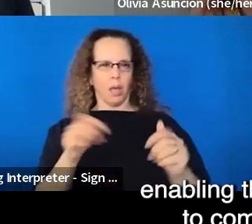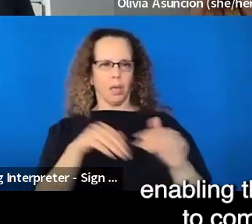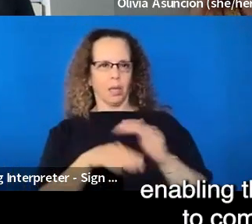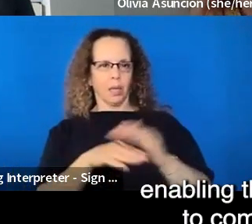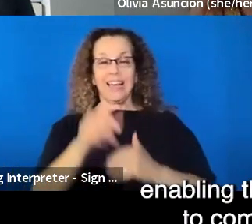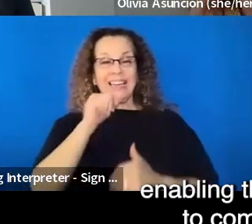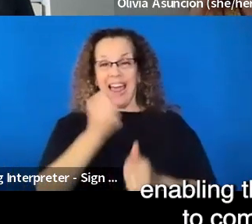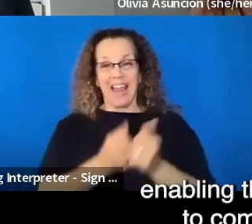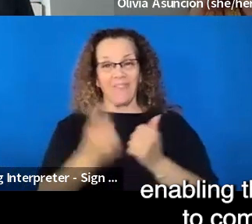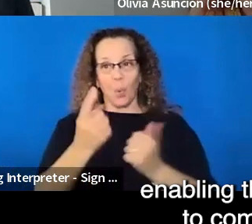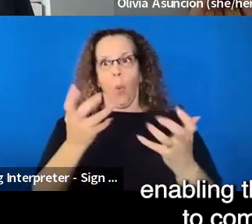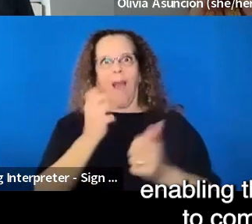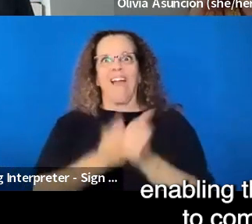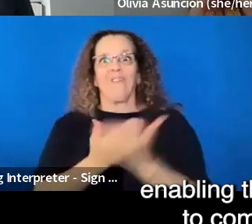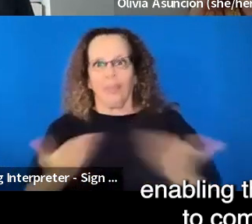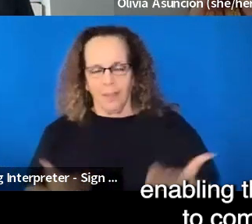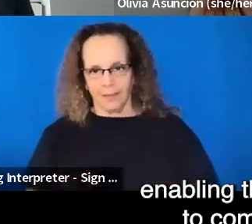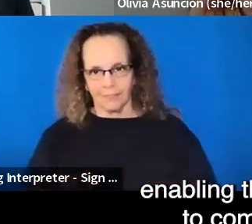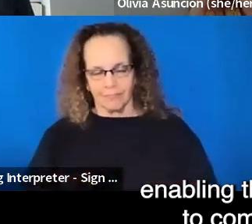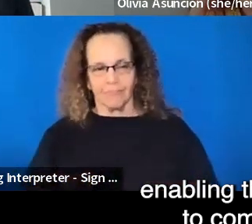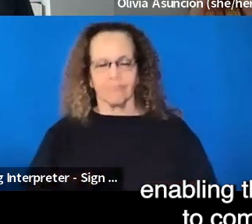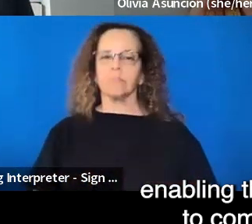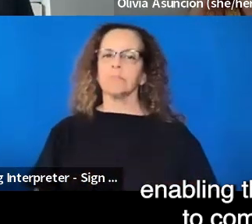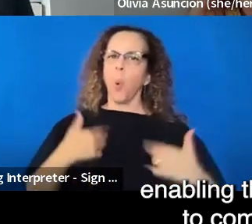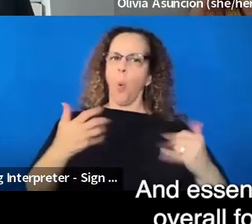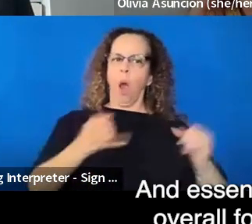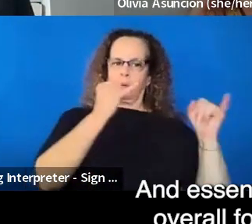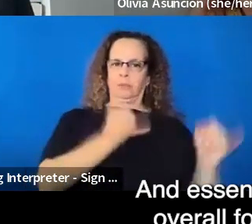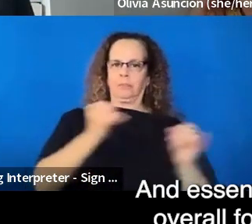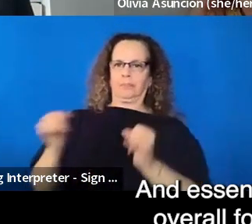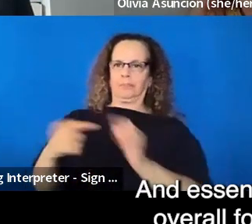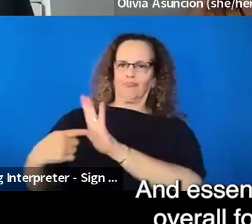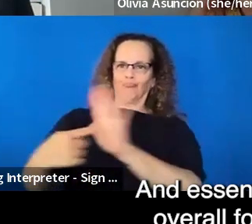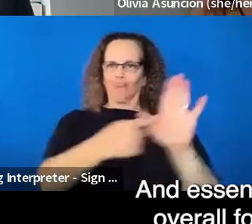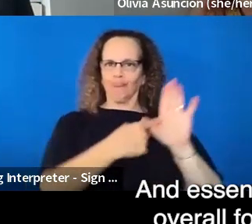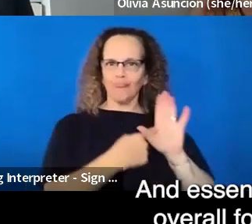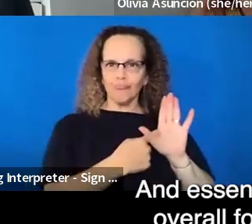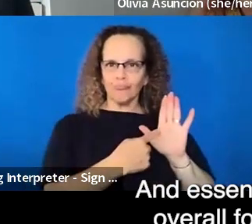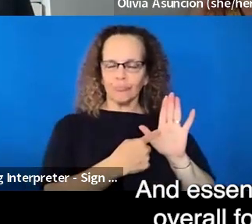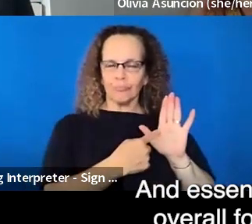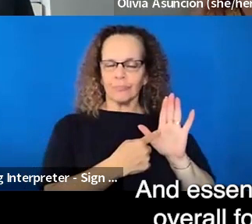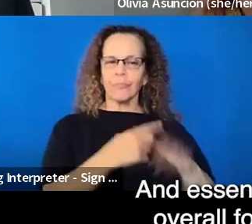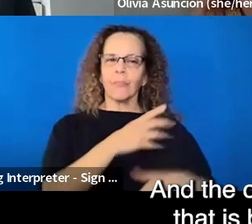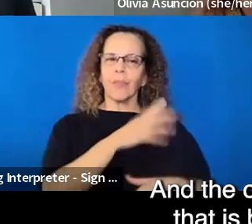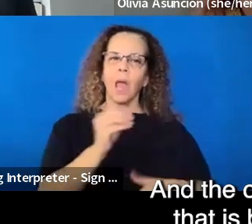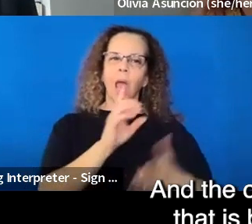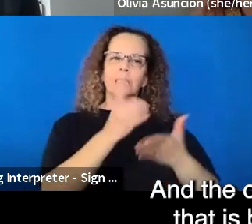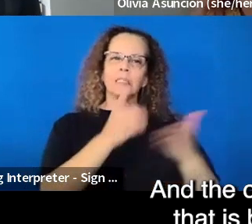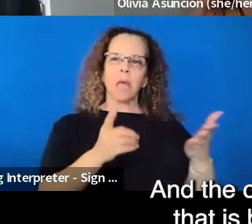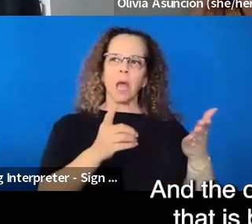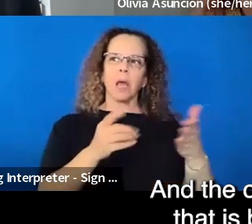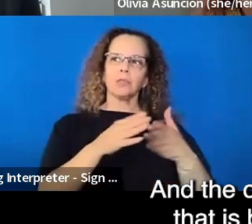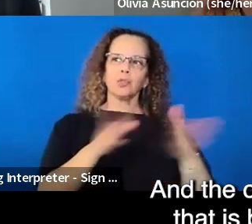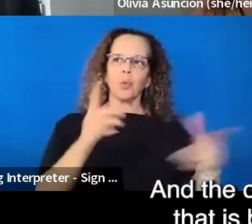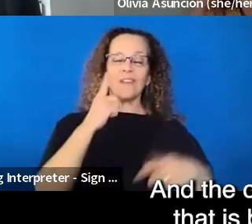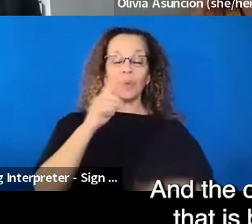Um, enabling the individuality to come through, um, and essentially designing overall for experience. And the only way to